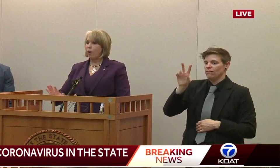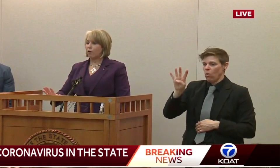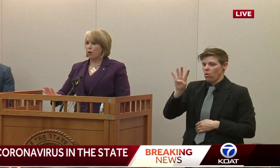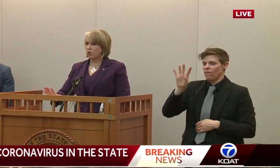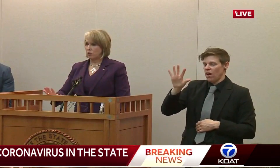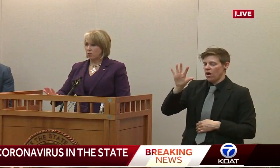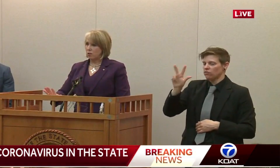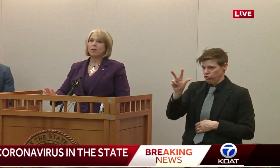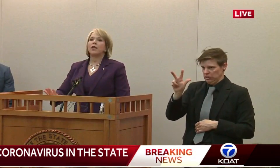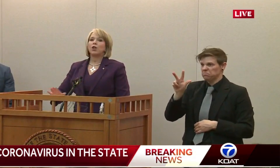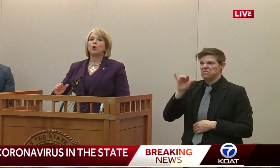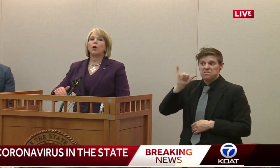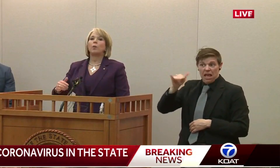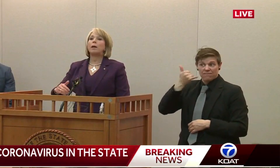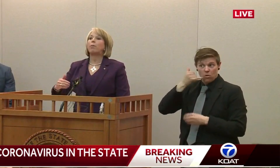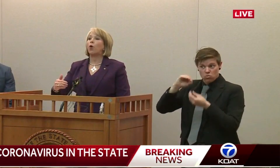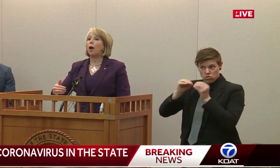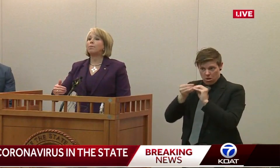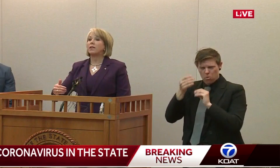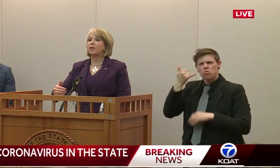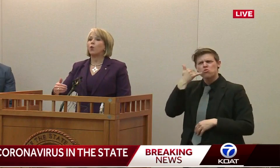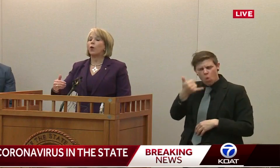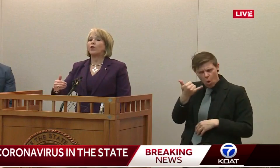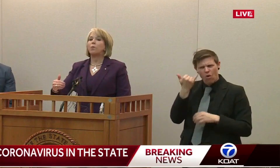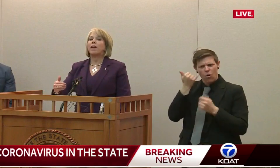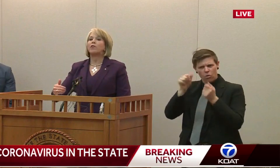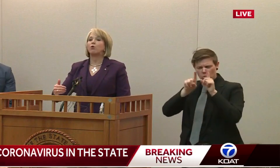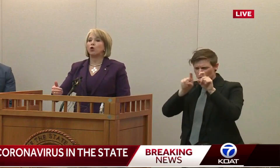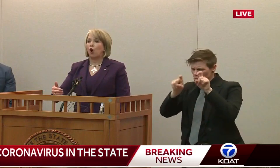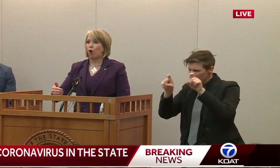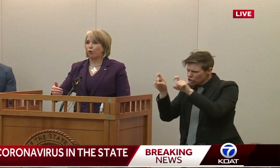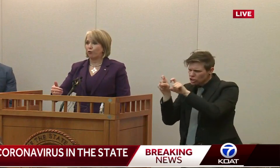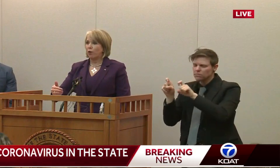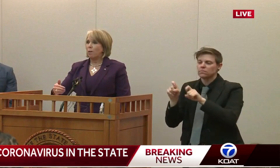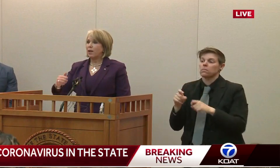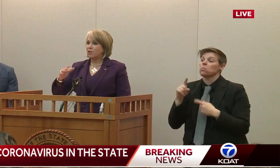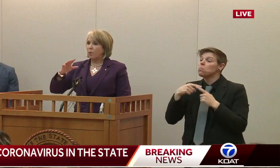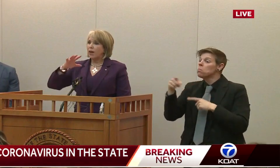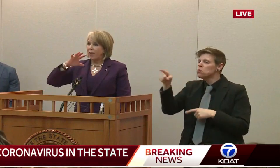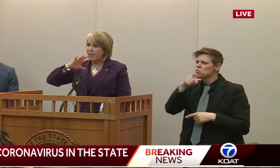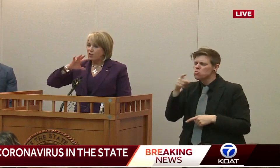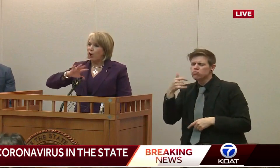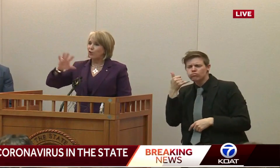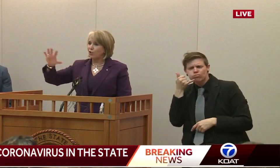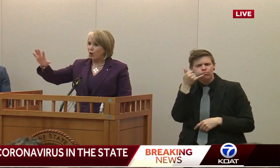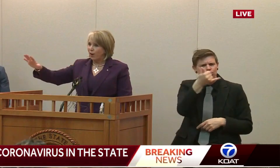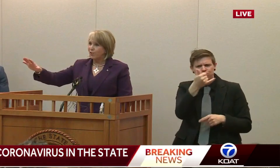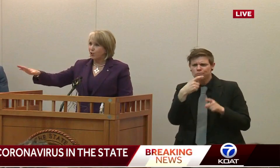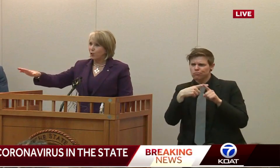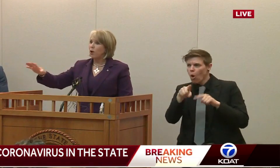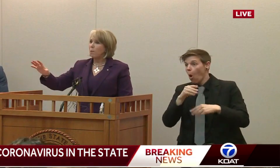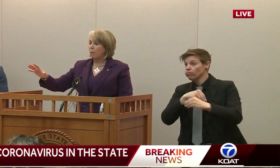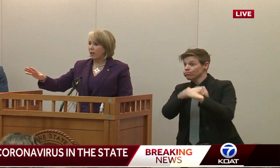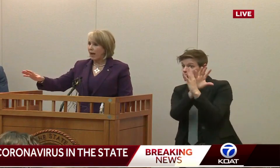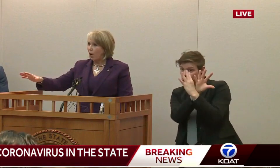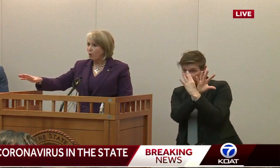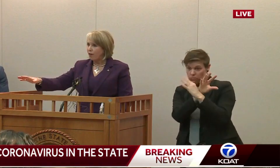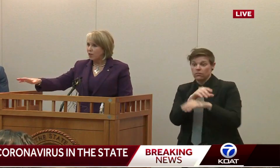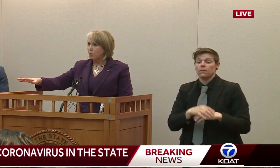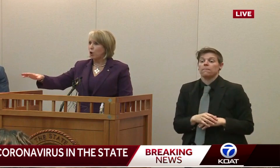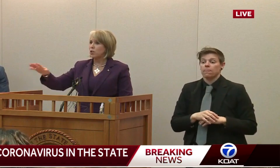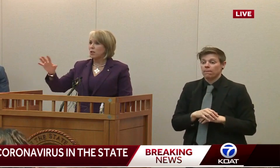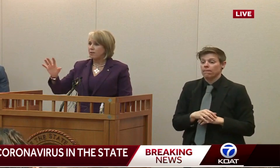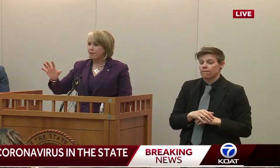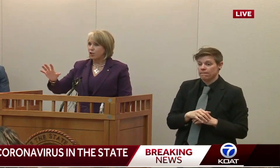That's all the health questions. You will be prompted when you make those calls, because then we get these calls going to public